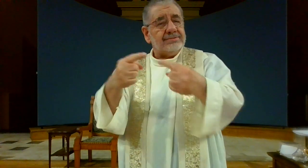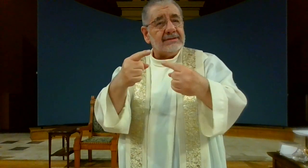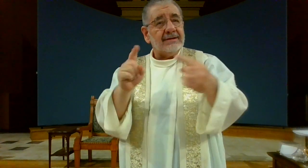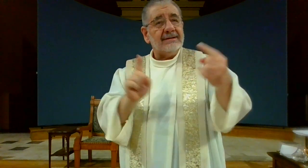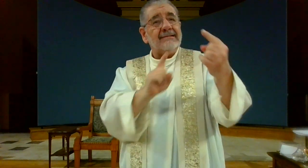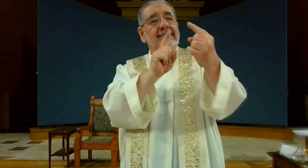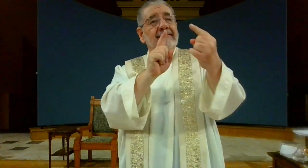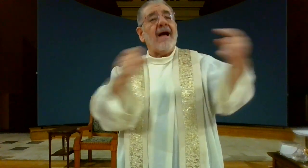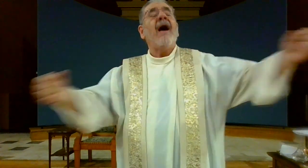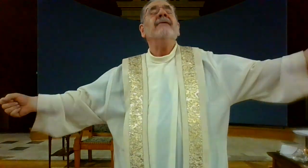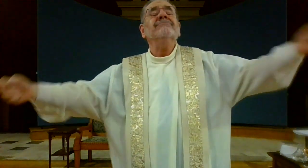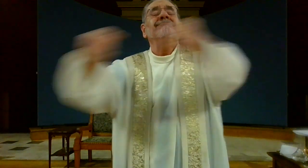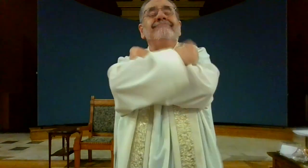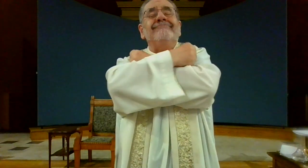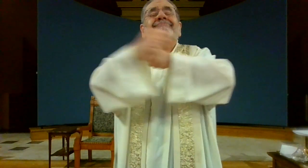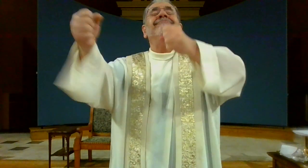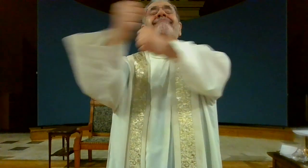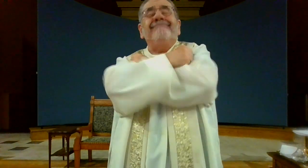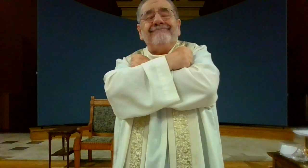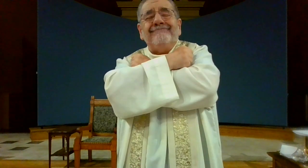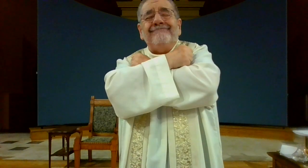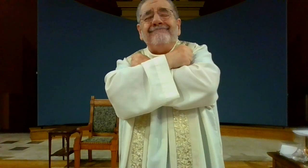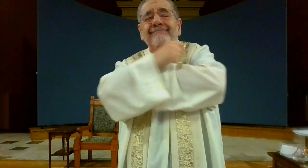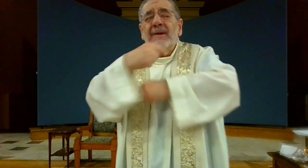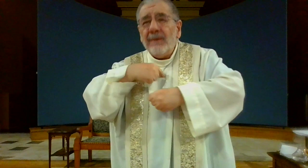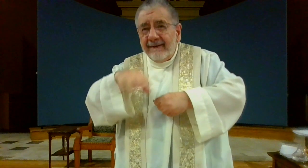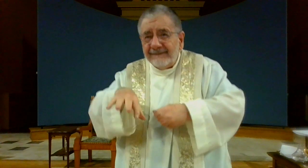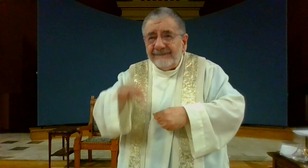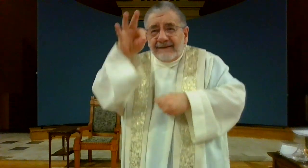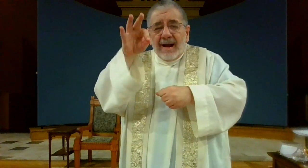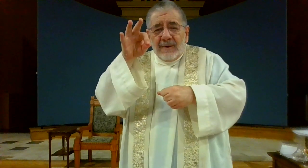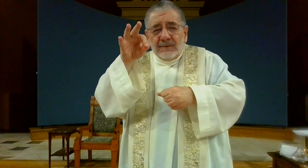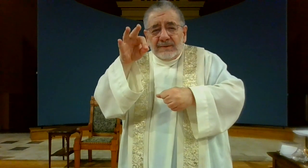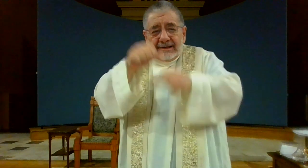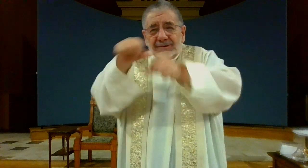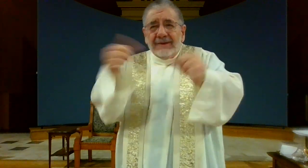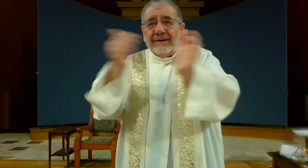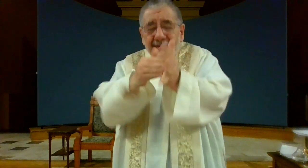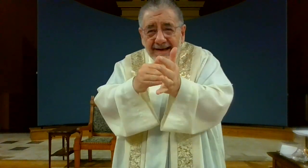and when we saw each other we had the biggest hug. we found each other again.